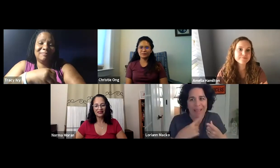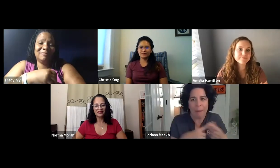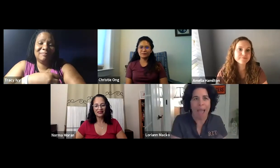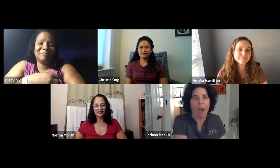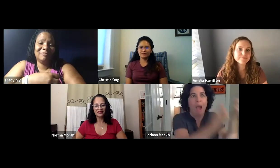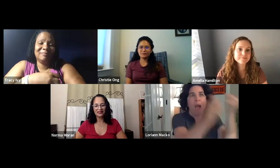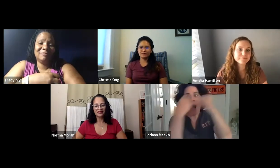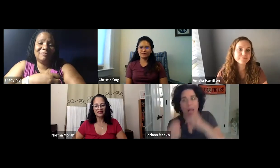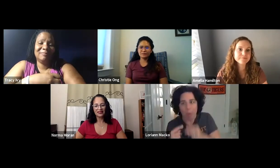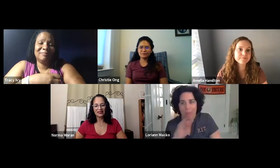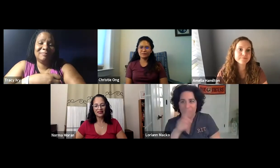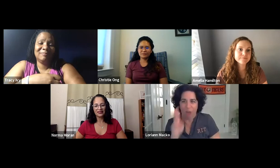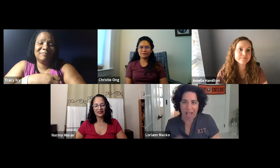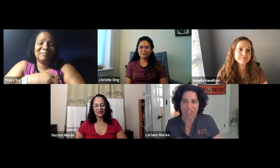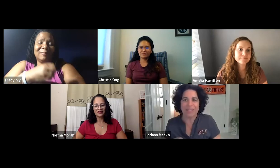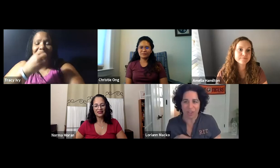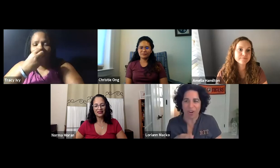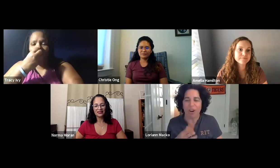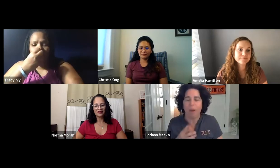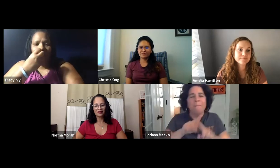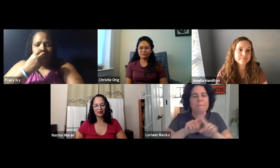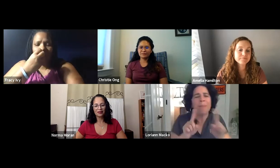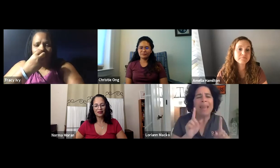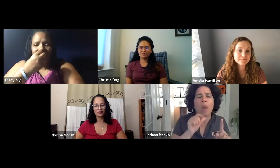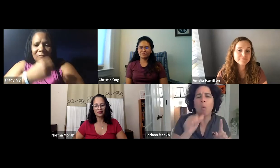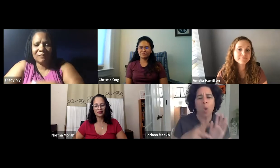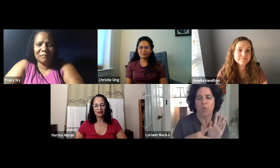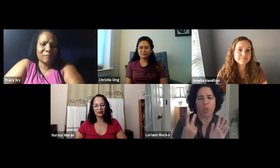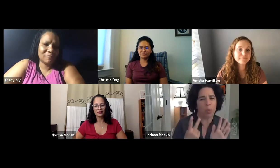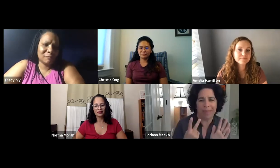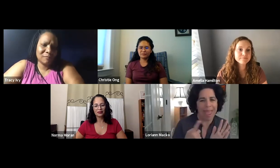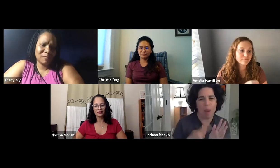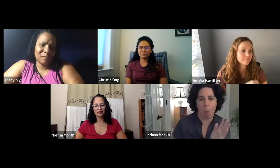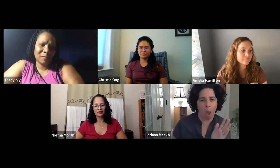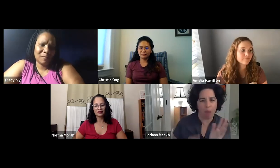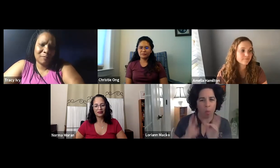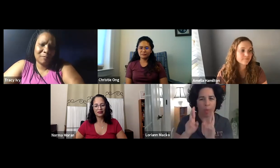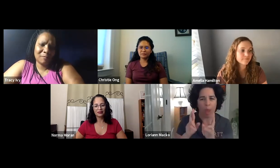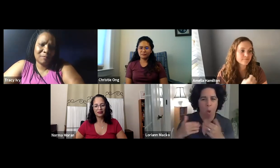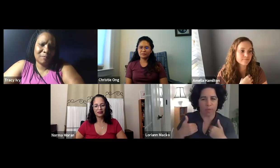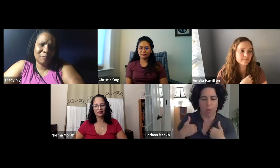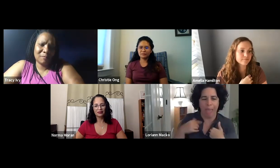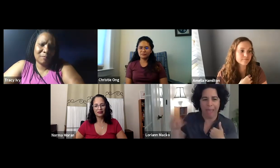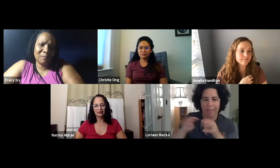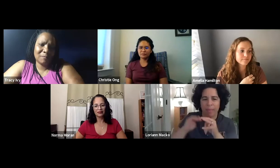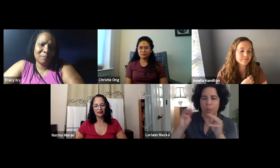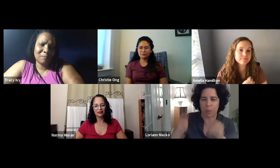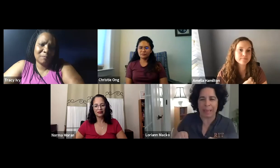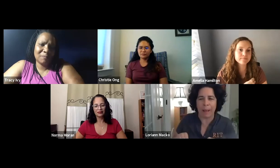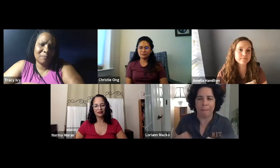view those without worrying about having to physically come and be in Rochester. We're not going to be duplicating what we're